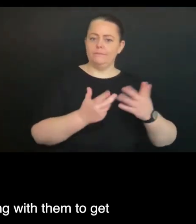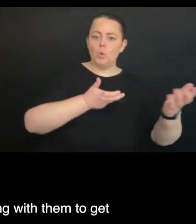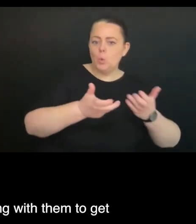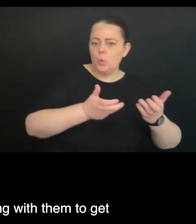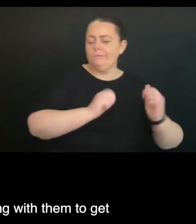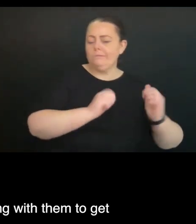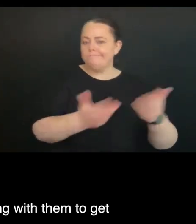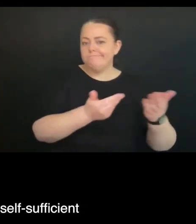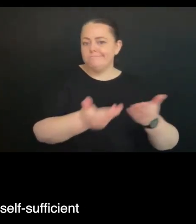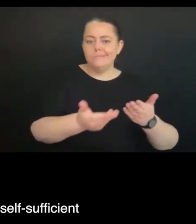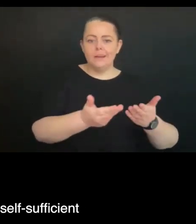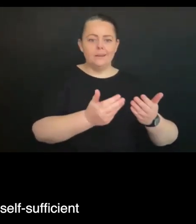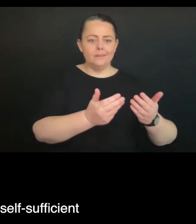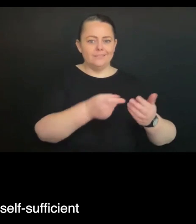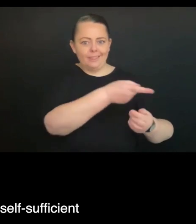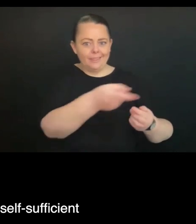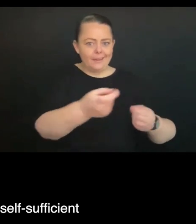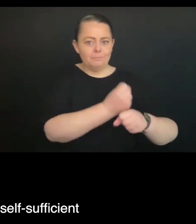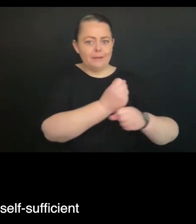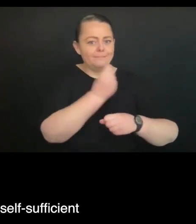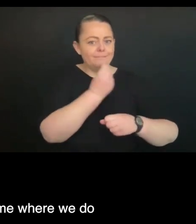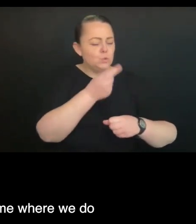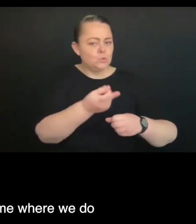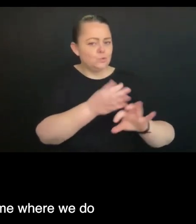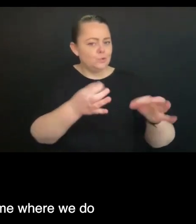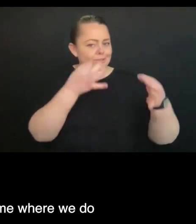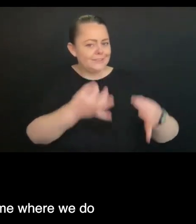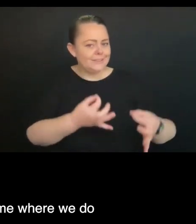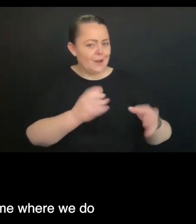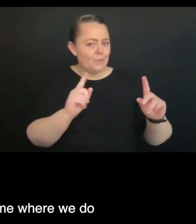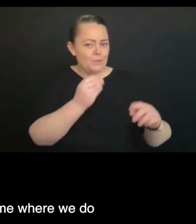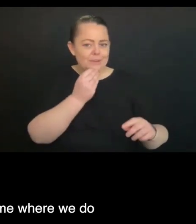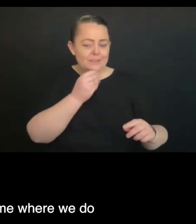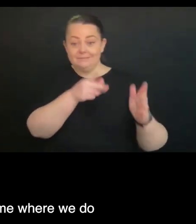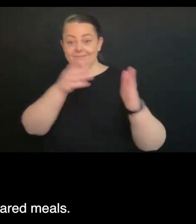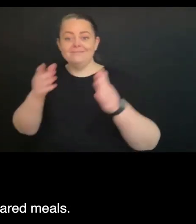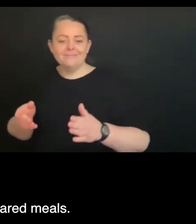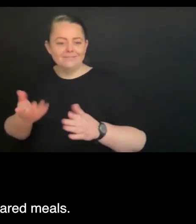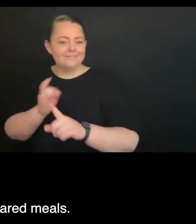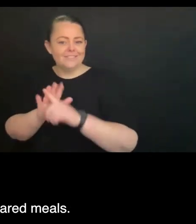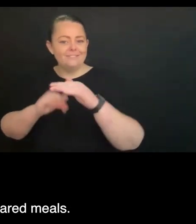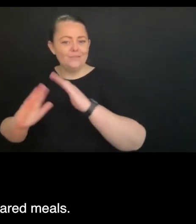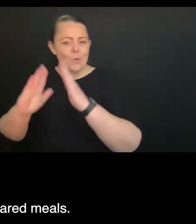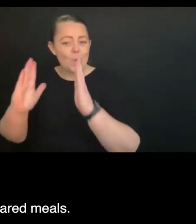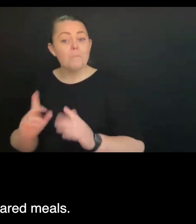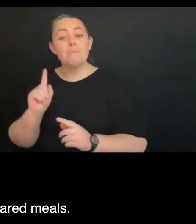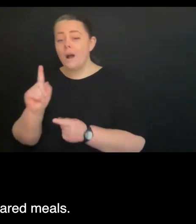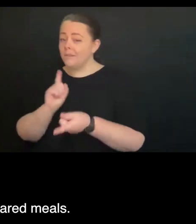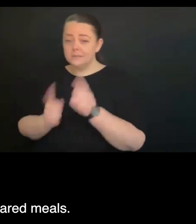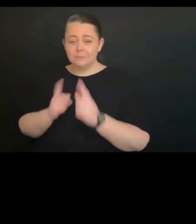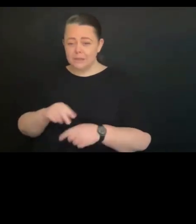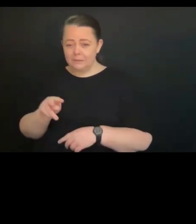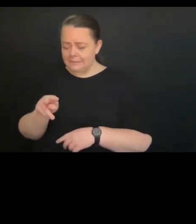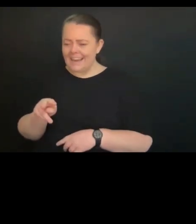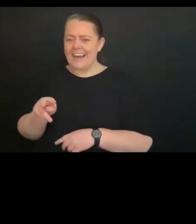people, working with them to get them in the kitchen, being self-sufficient, but noting there will be that time where we do need to step in with pre-prepared meals.